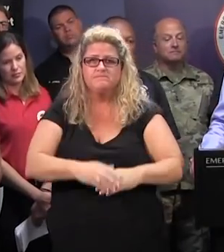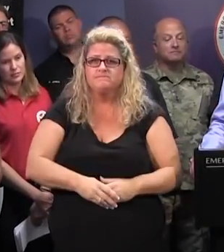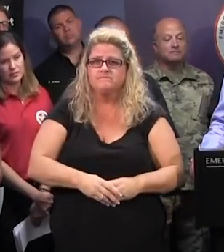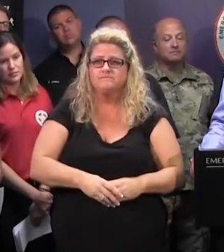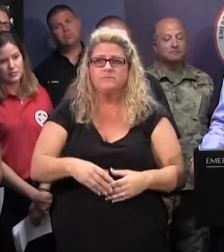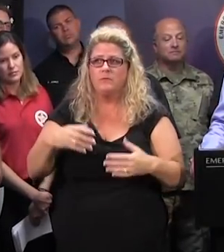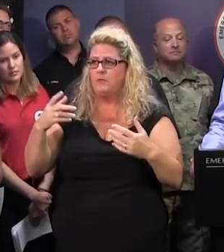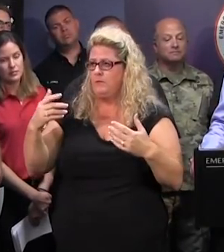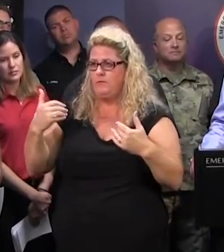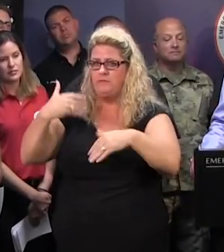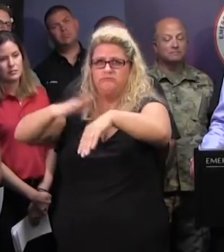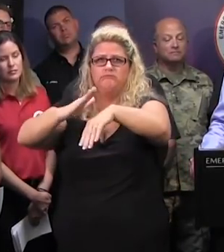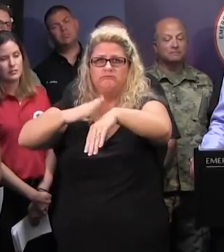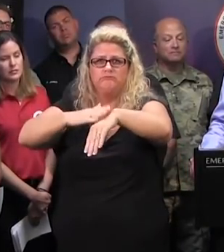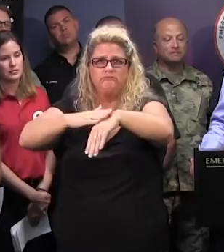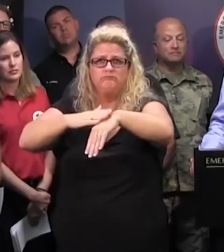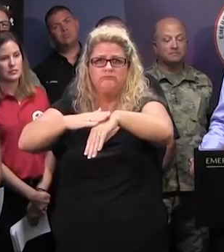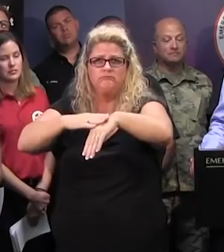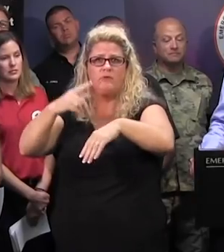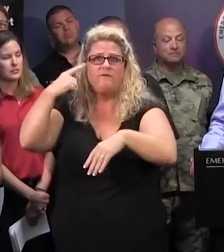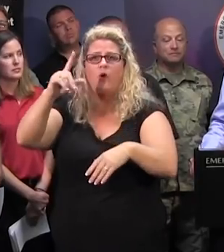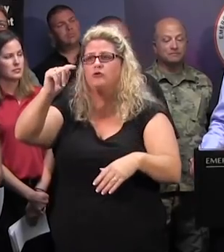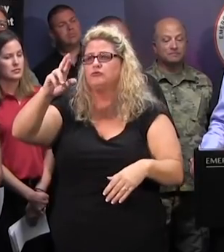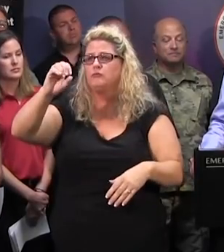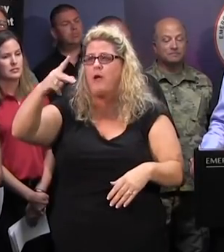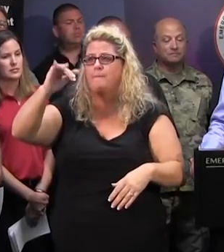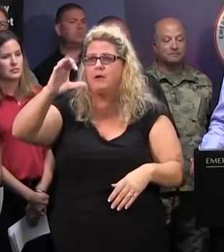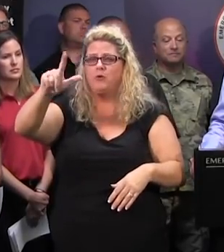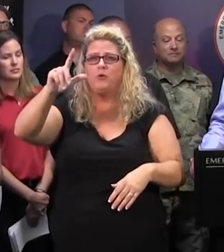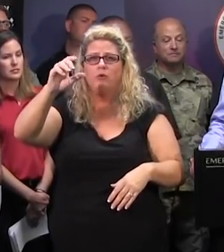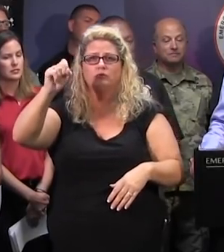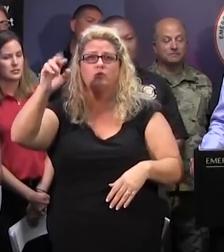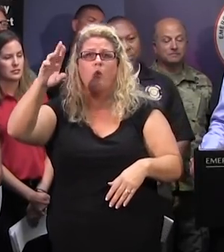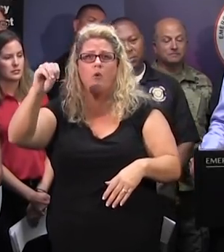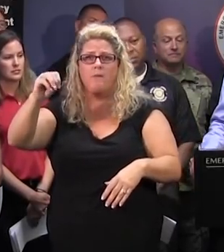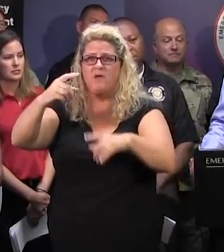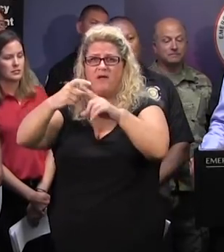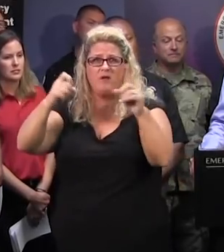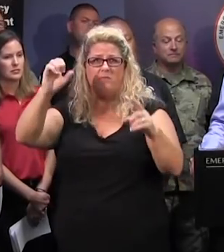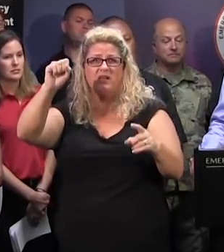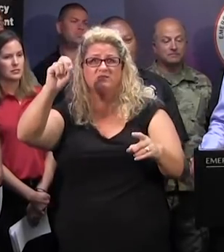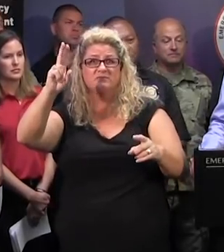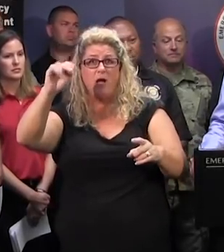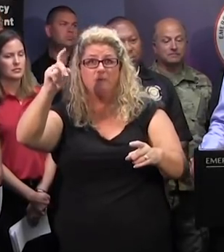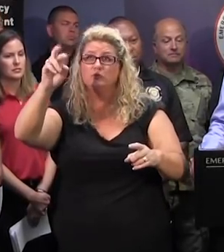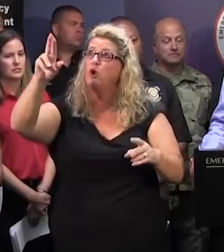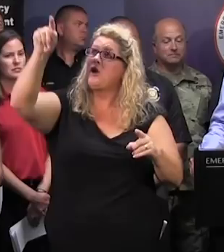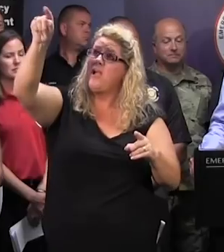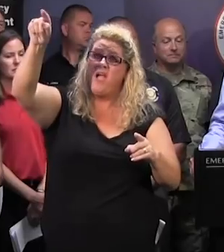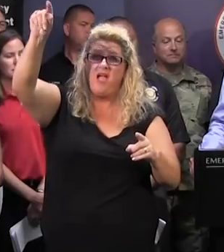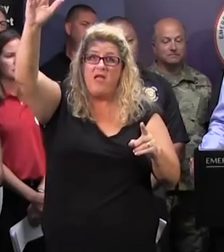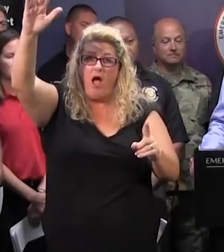a tropical storm watch issues as far east as Sumter at this point. I think it's the first time the Columbia office has been issuing tropical storm watches from